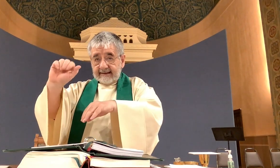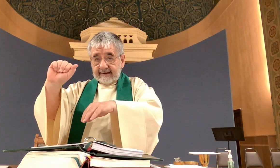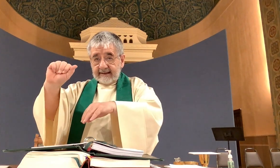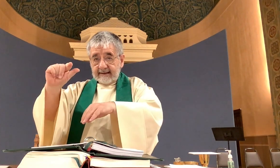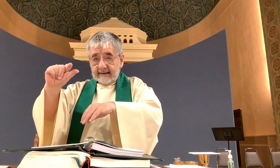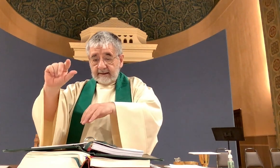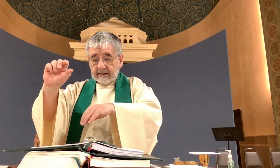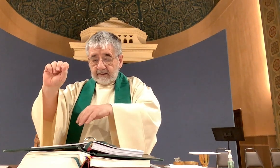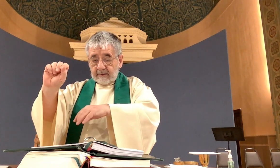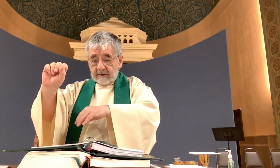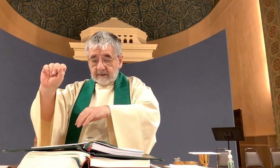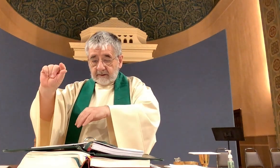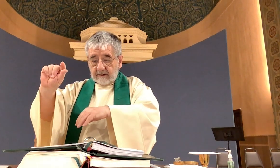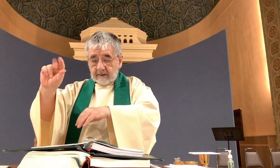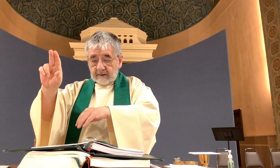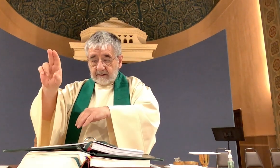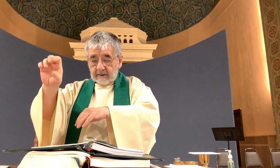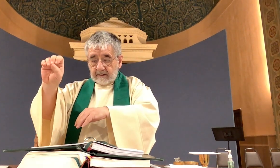he taught in their synagogues